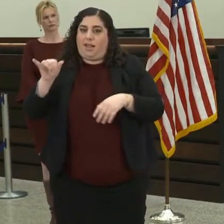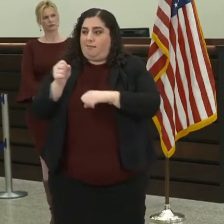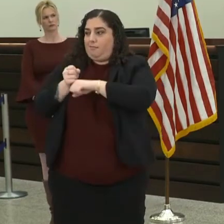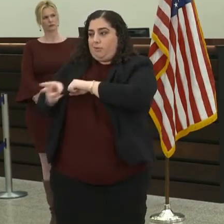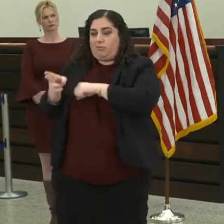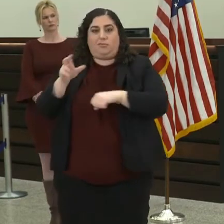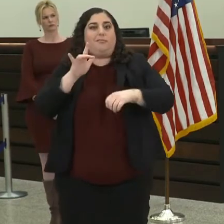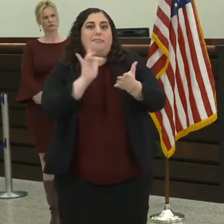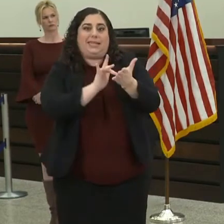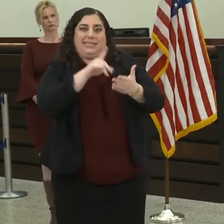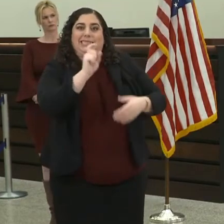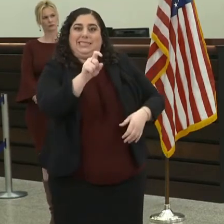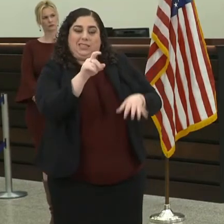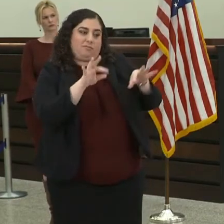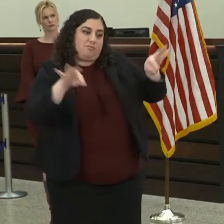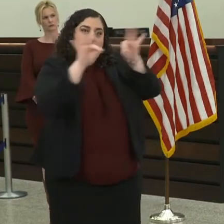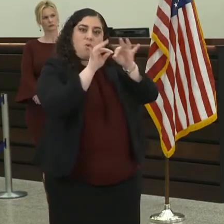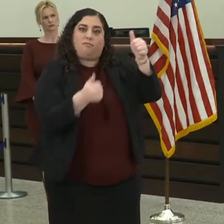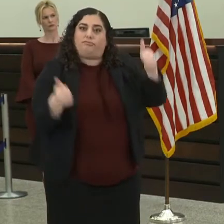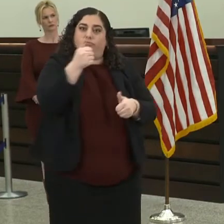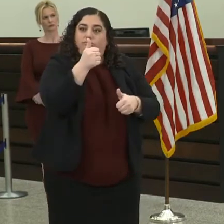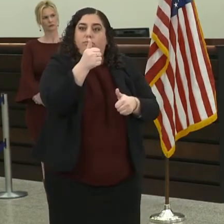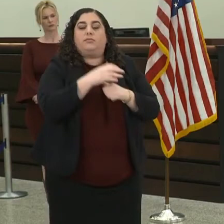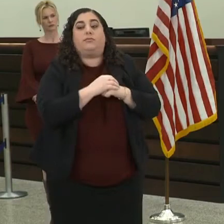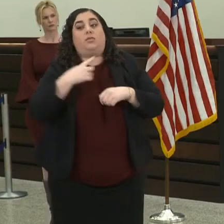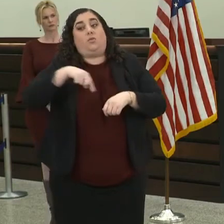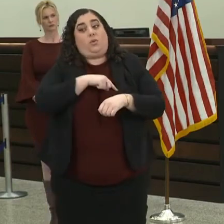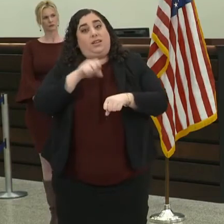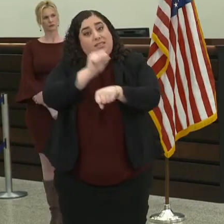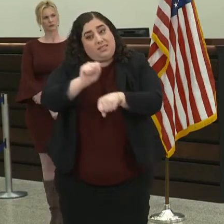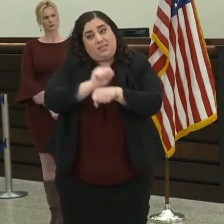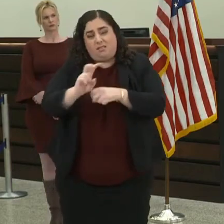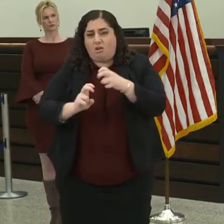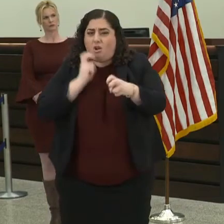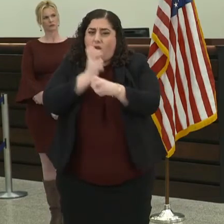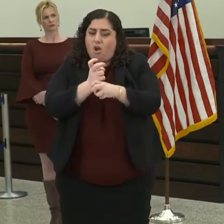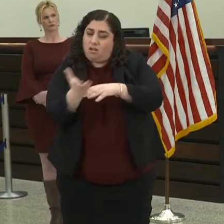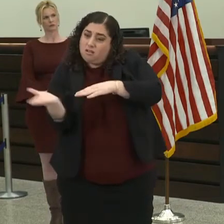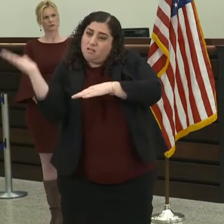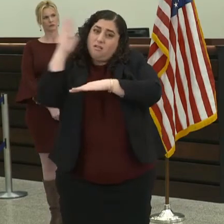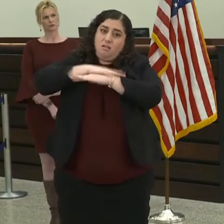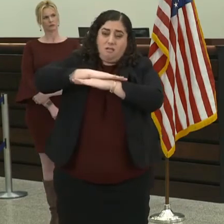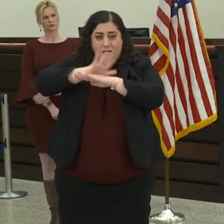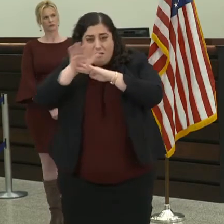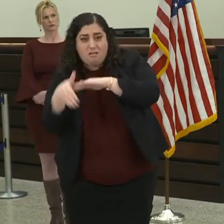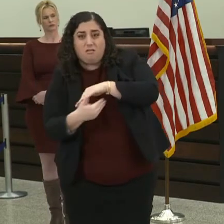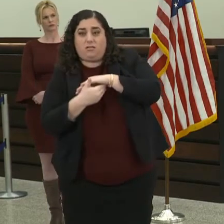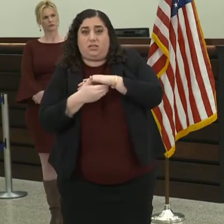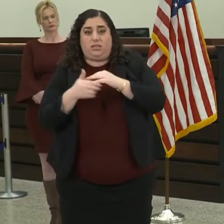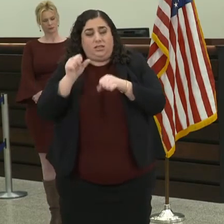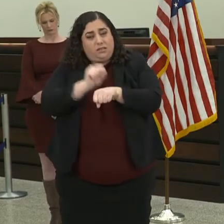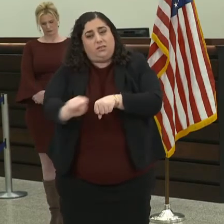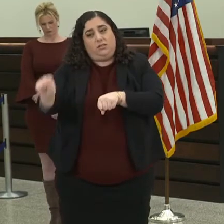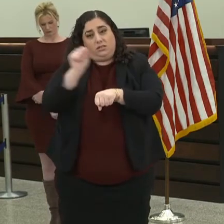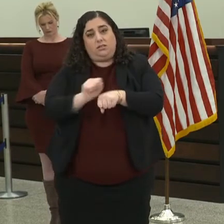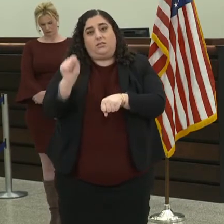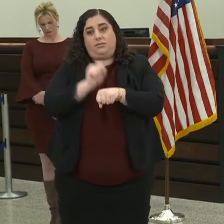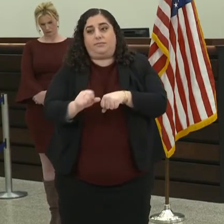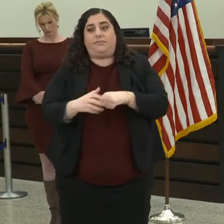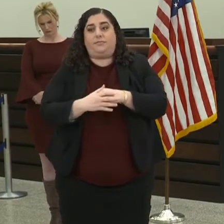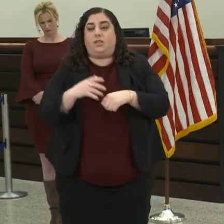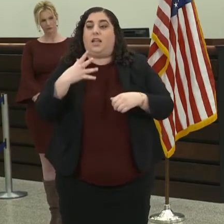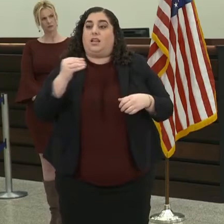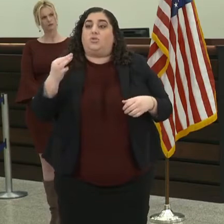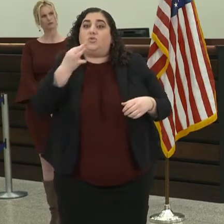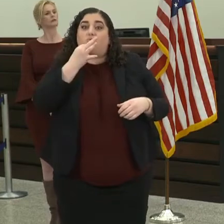in San Diego. Rest assured, we're working diligently around the clock in this effort and we look forward to providing an update later.